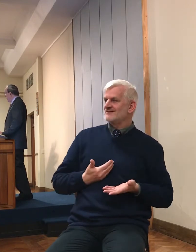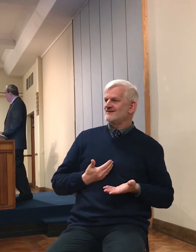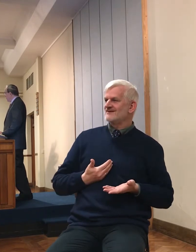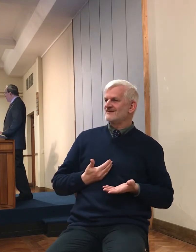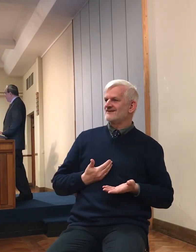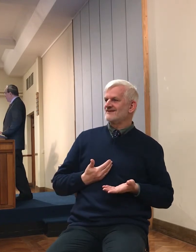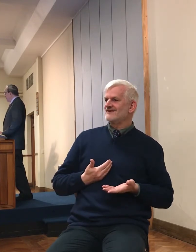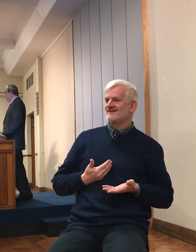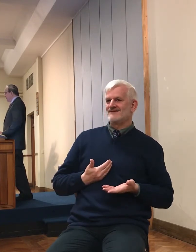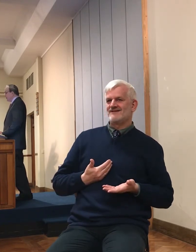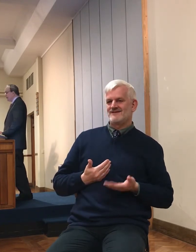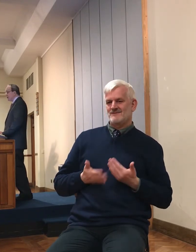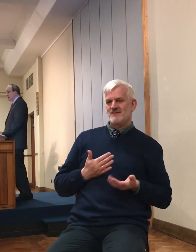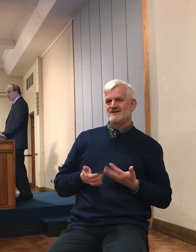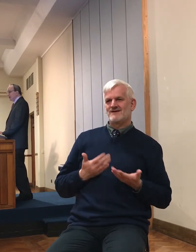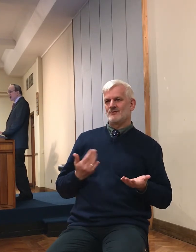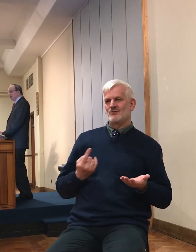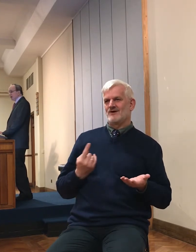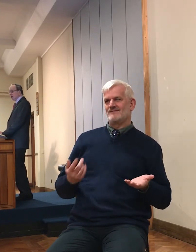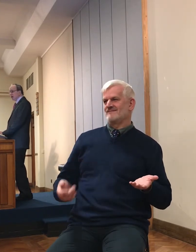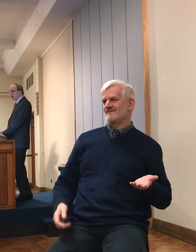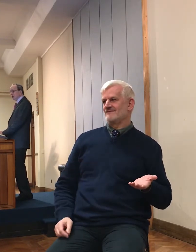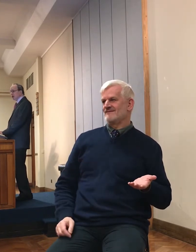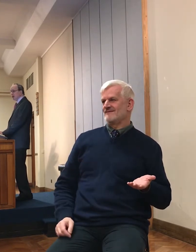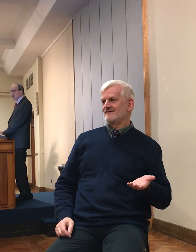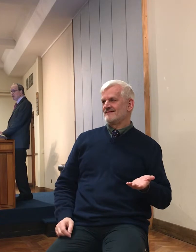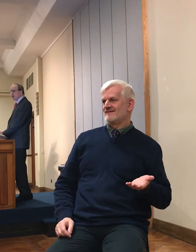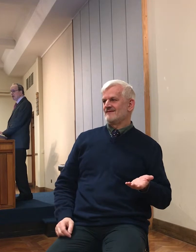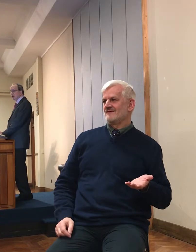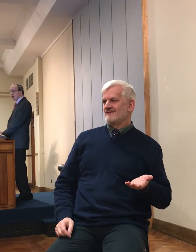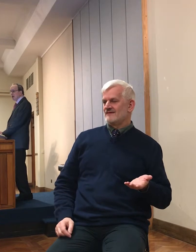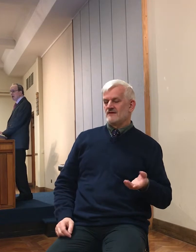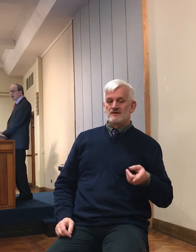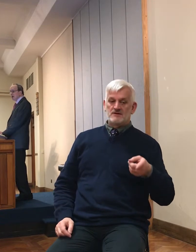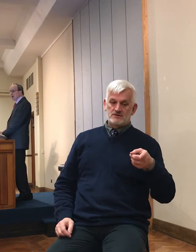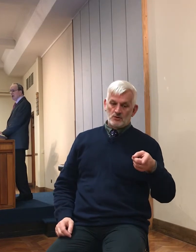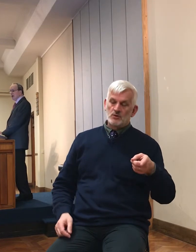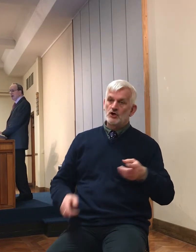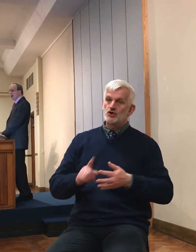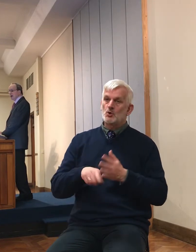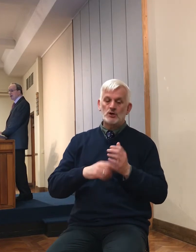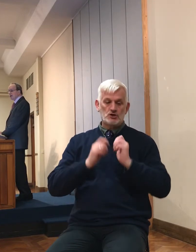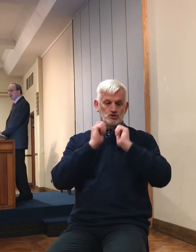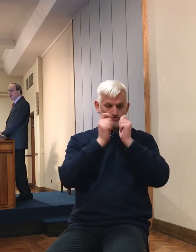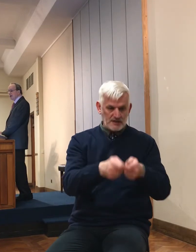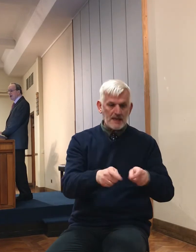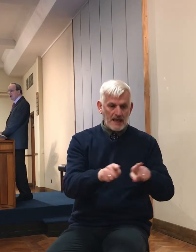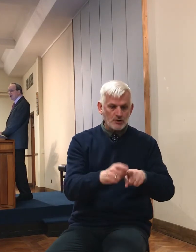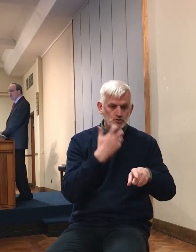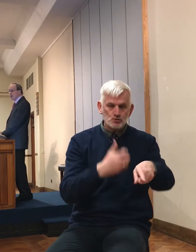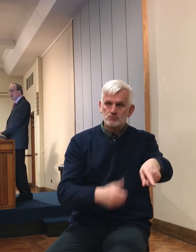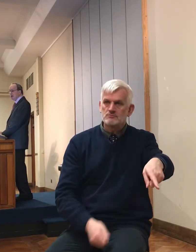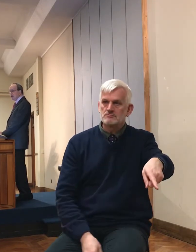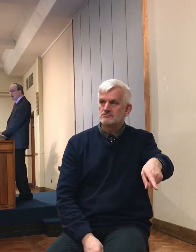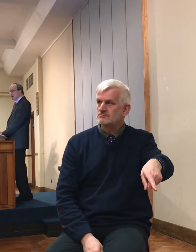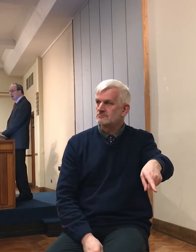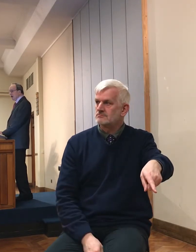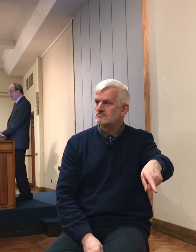He makes no difference between the children of Israel who are elect and saved